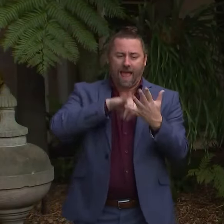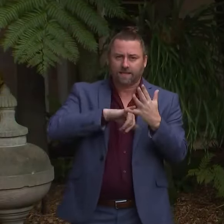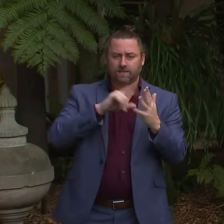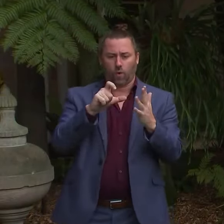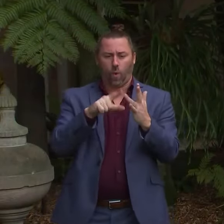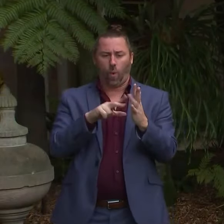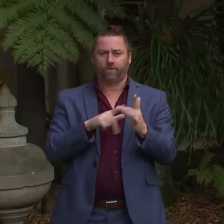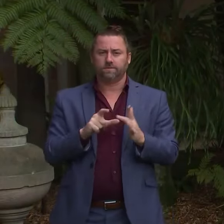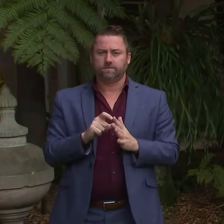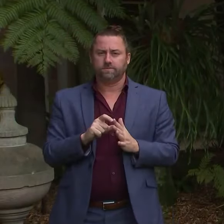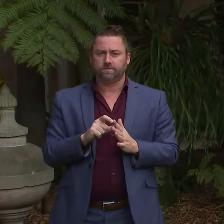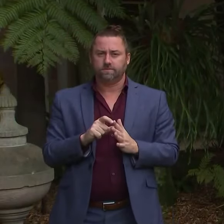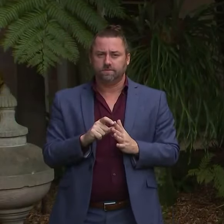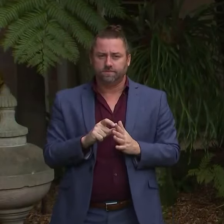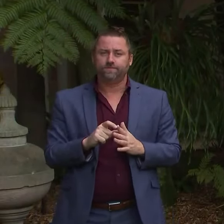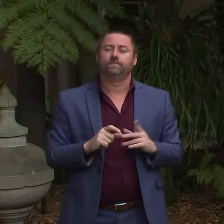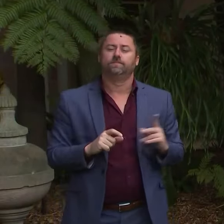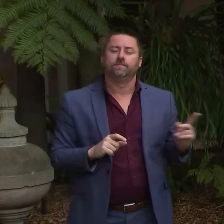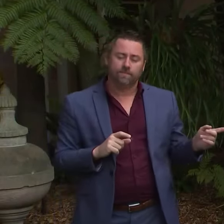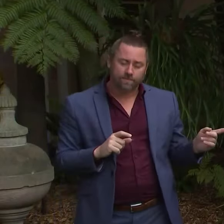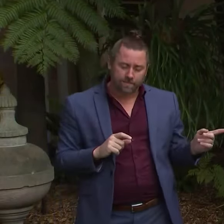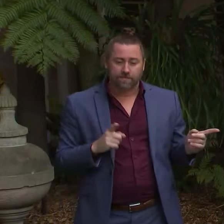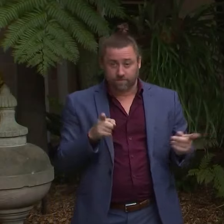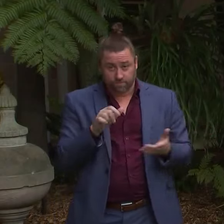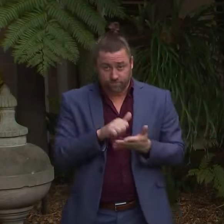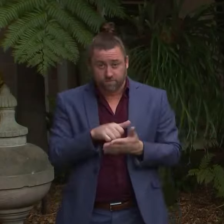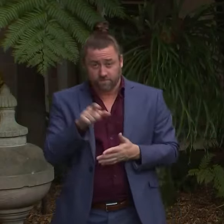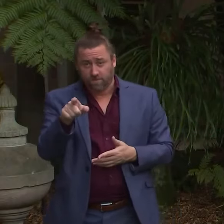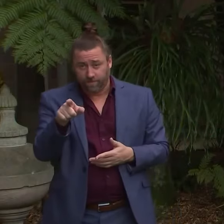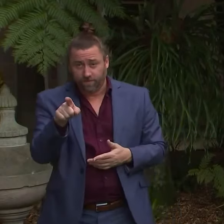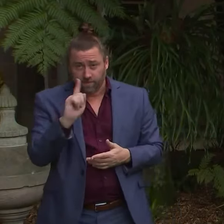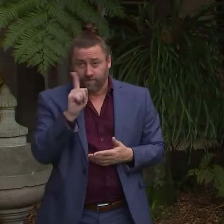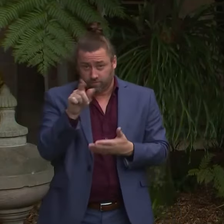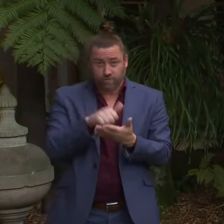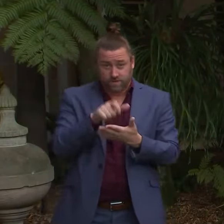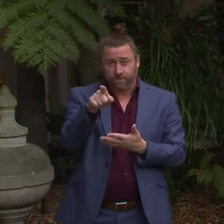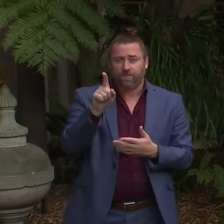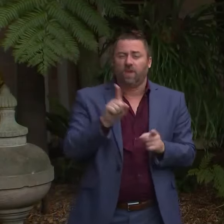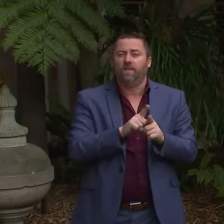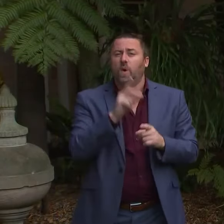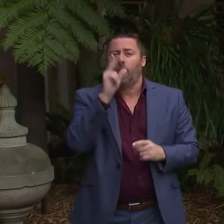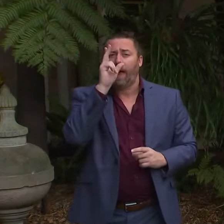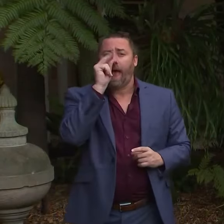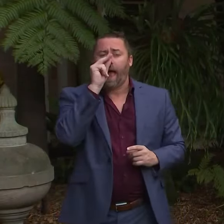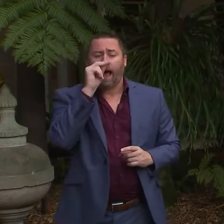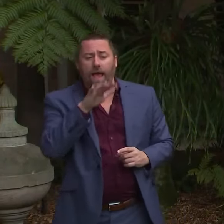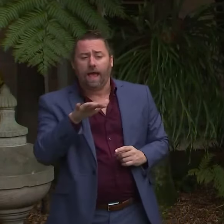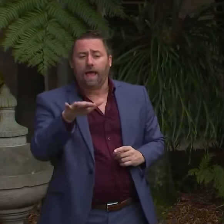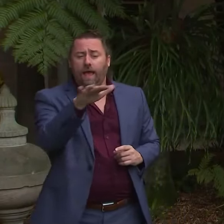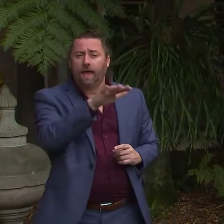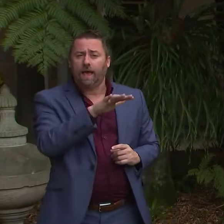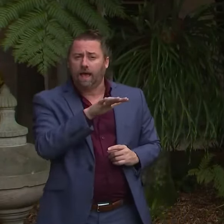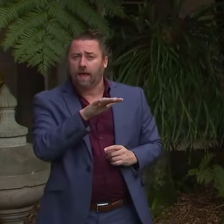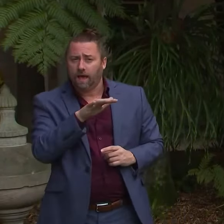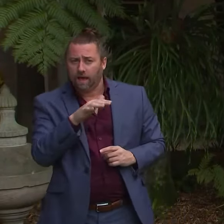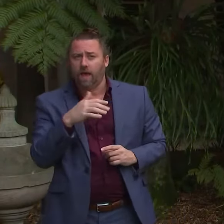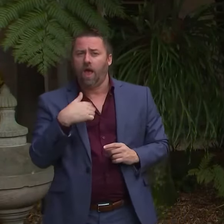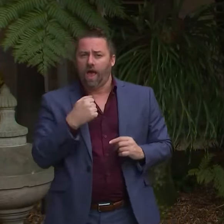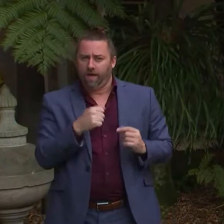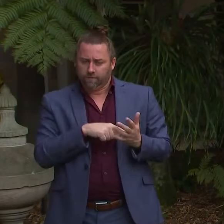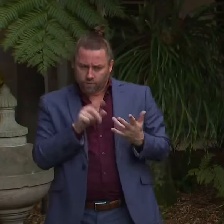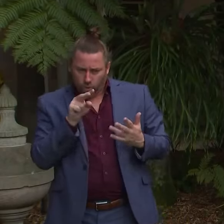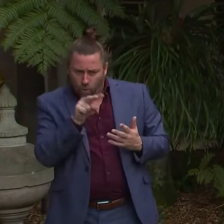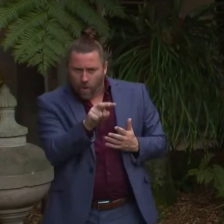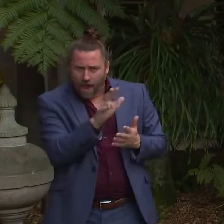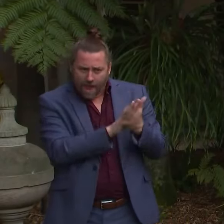in a younger person, so generally that is correct. In a younger person, we look closely